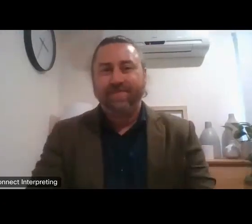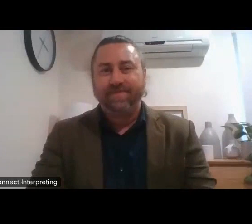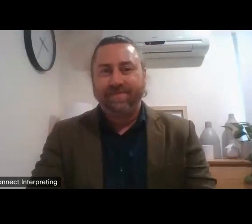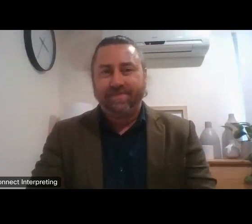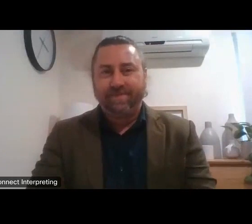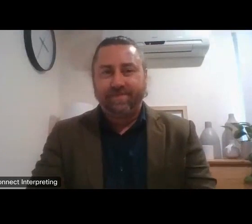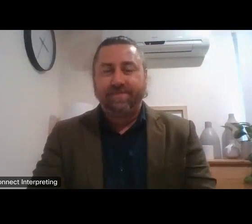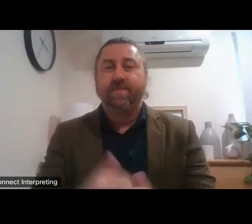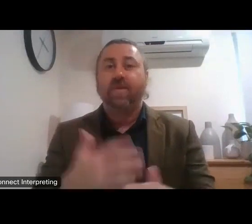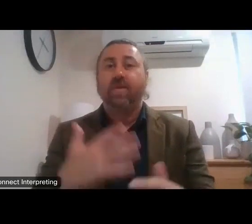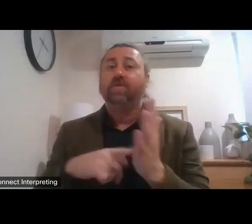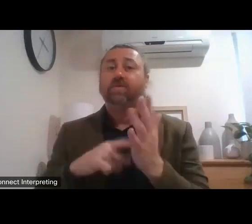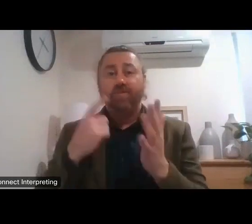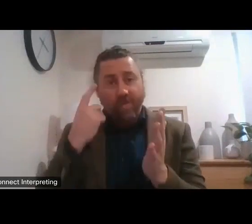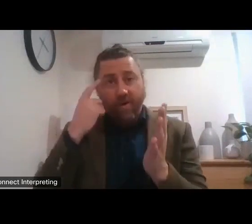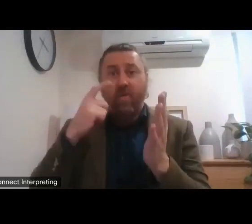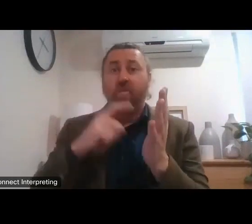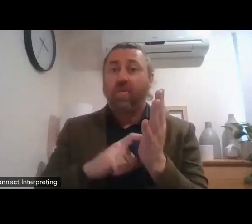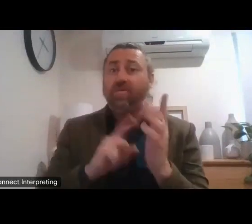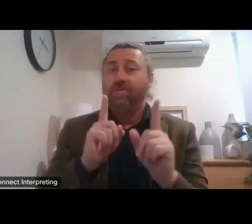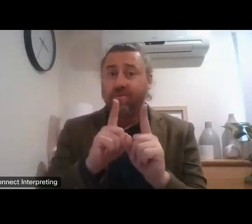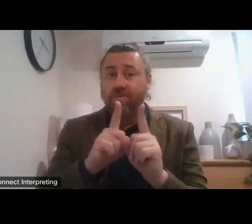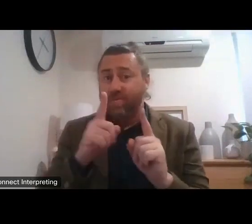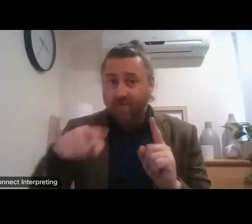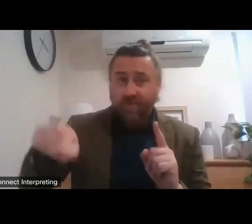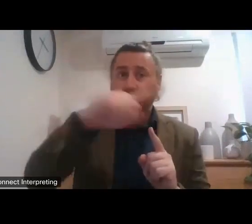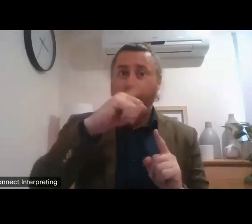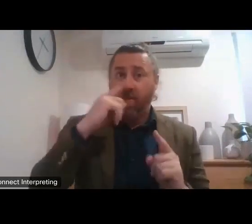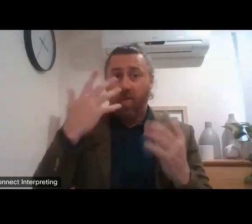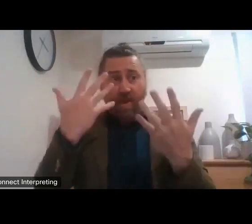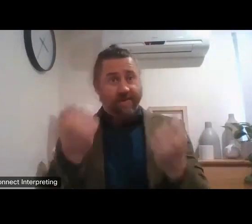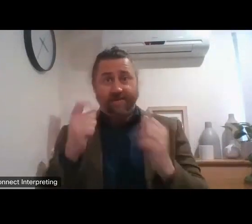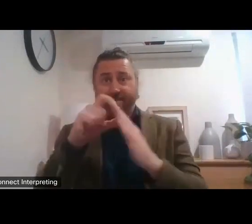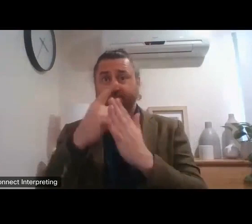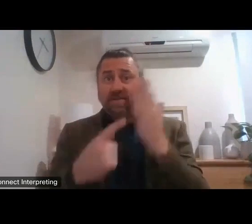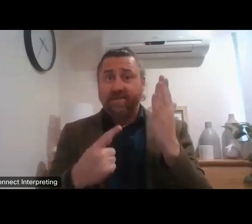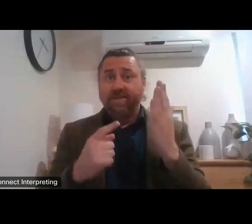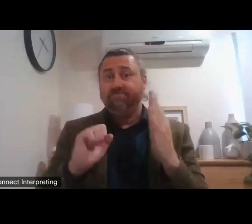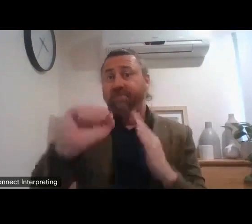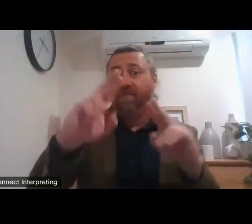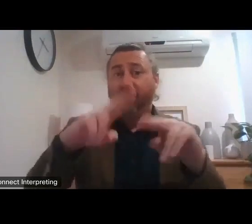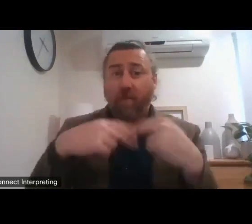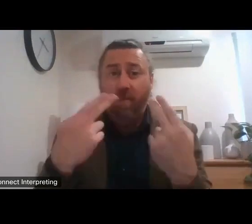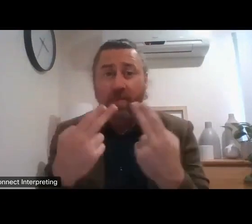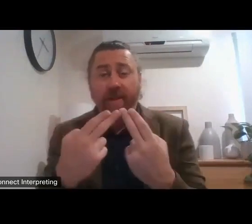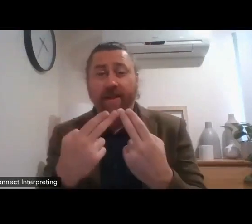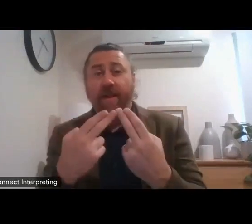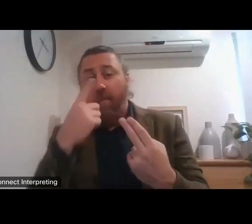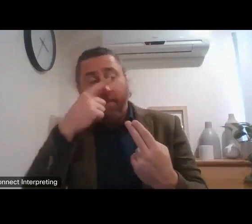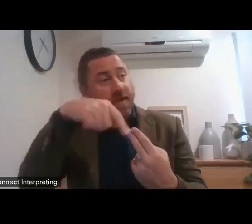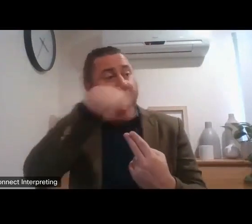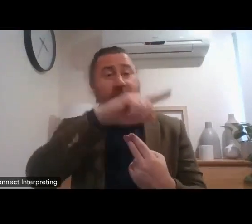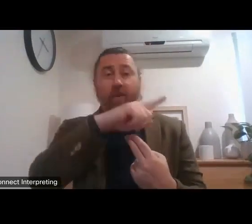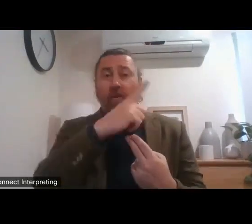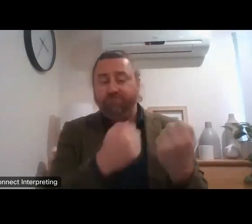acknowledge all of the people with disability, family members and supporters who